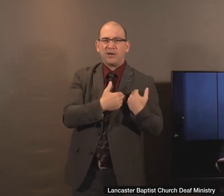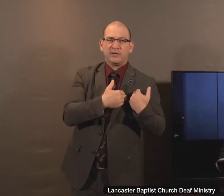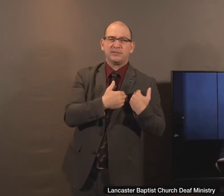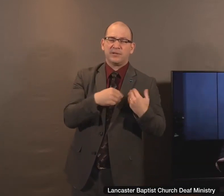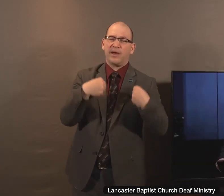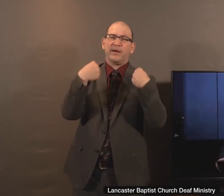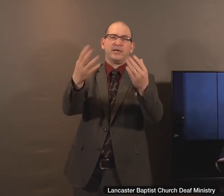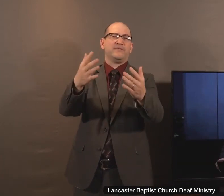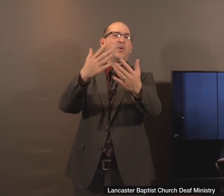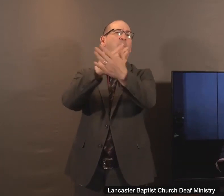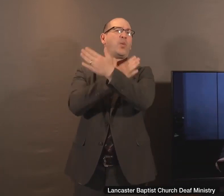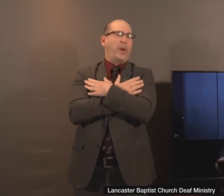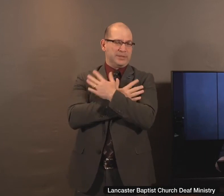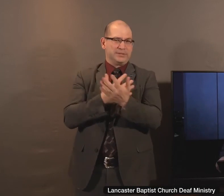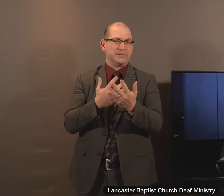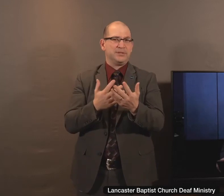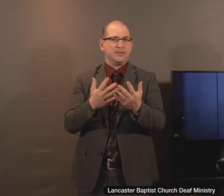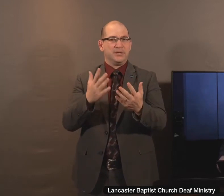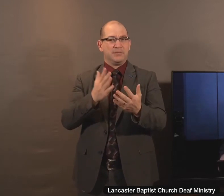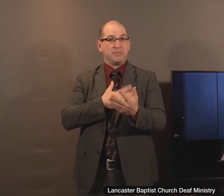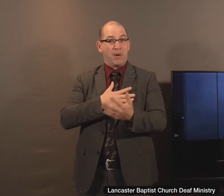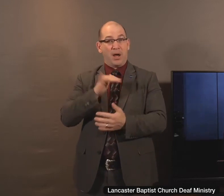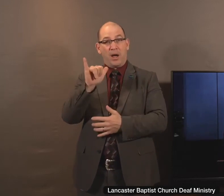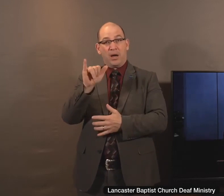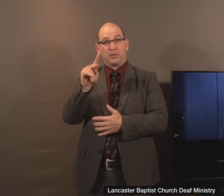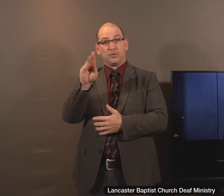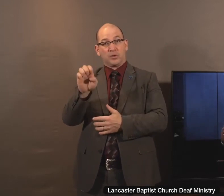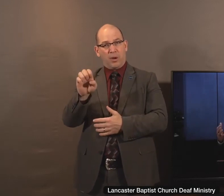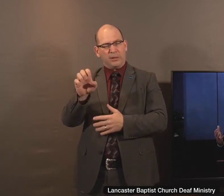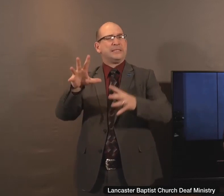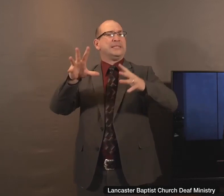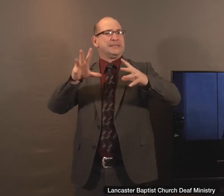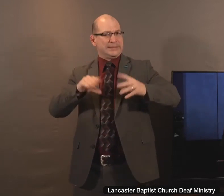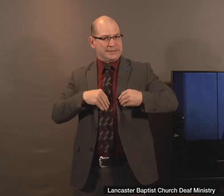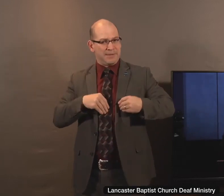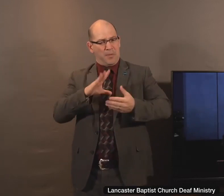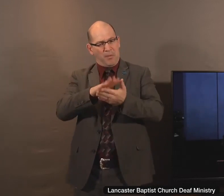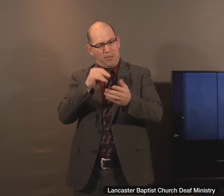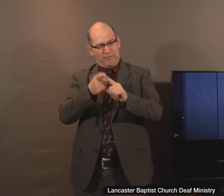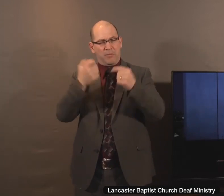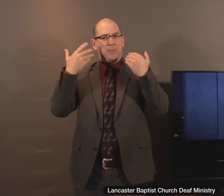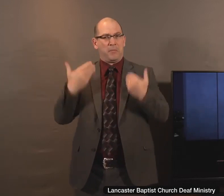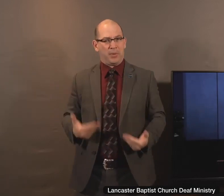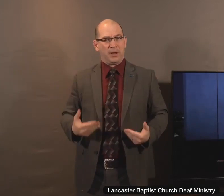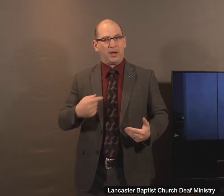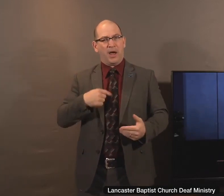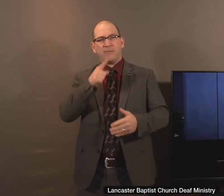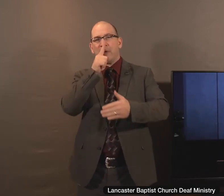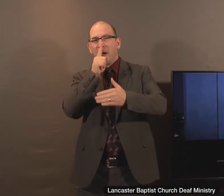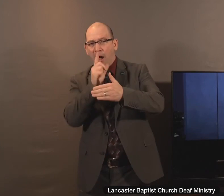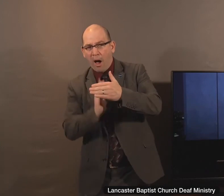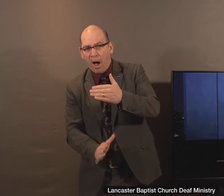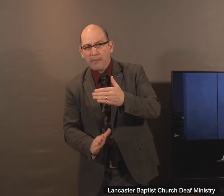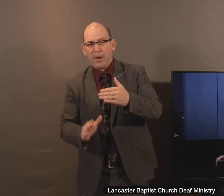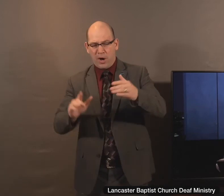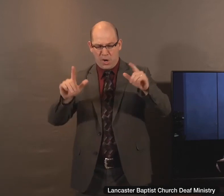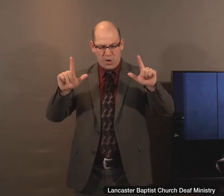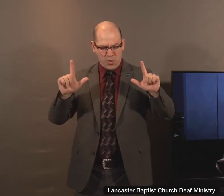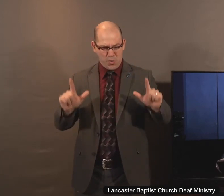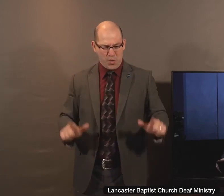give you rest. Take my yoke upon me and upon you and learn of me where I am meek and lowly in heart and you shall find